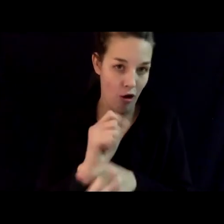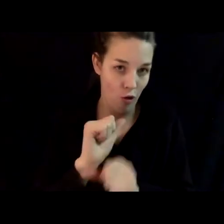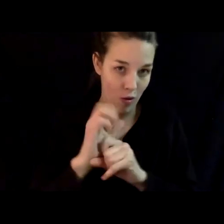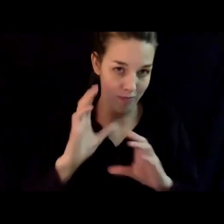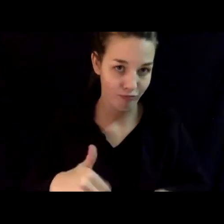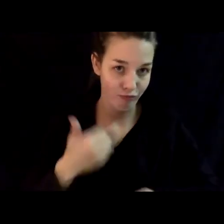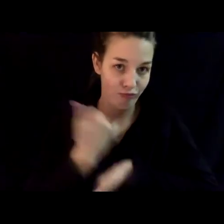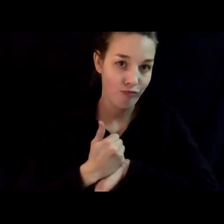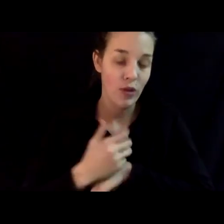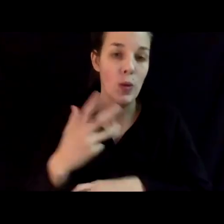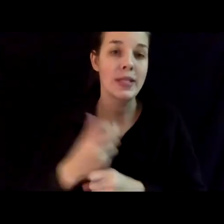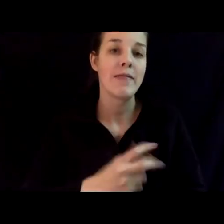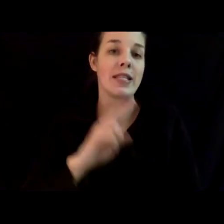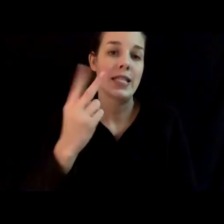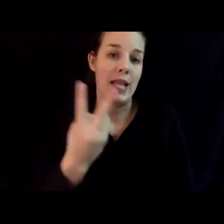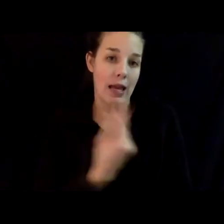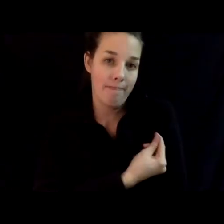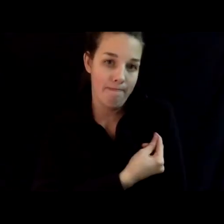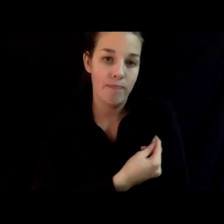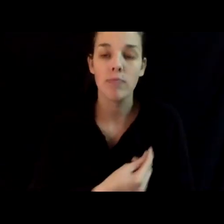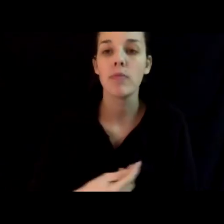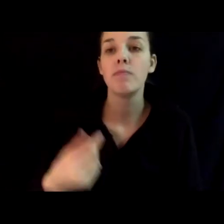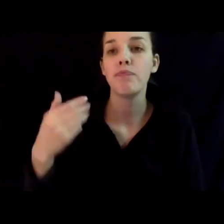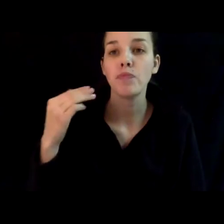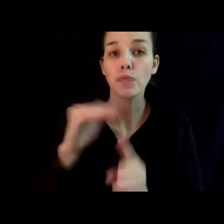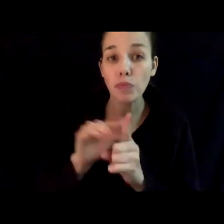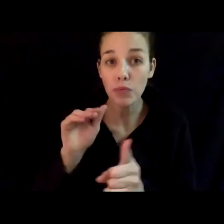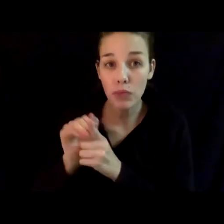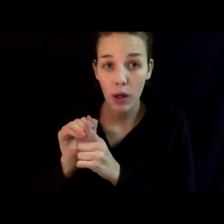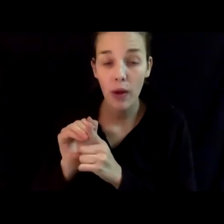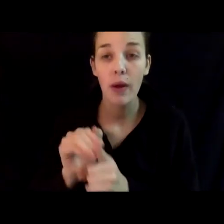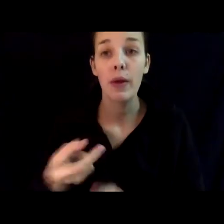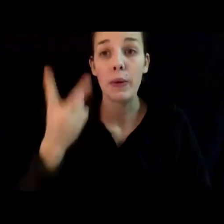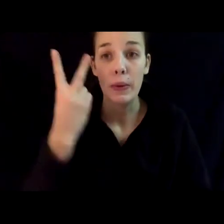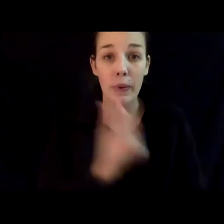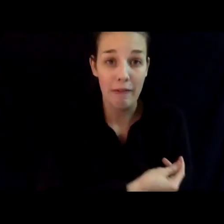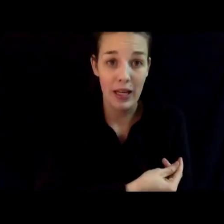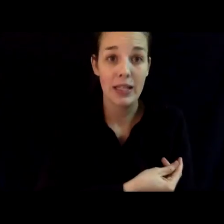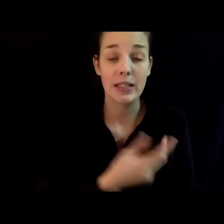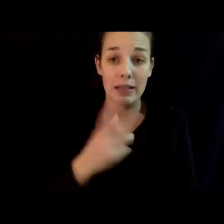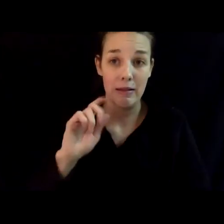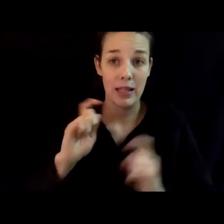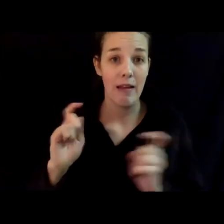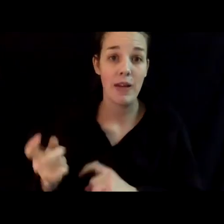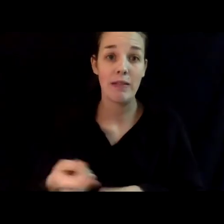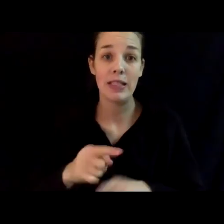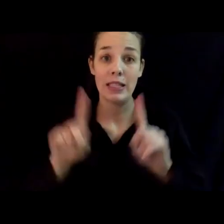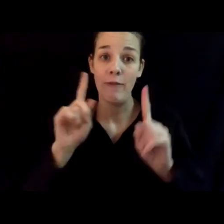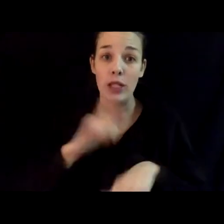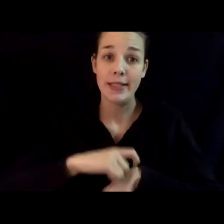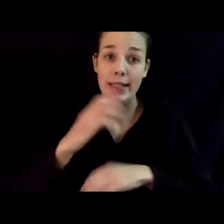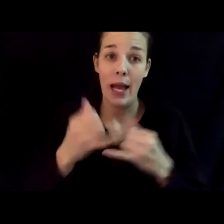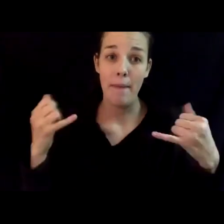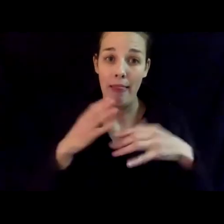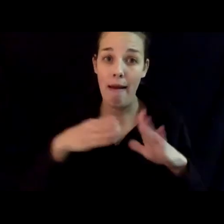set to receive their second dose. And as a reminder, the two vaccines being given have different timelines for the